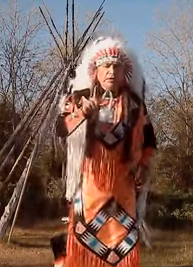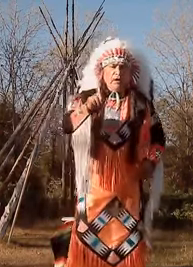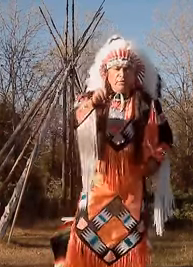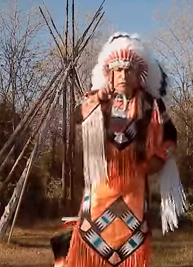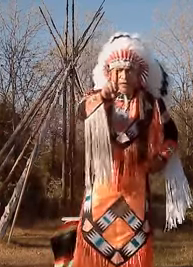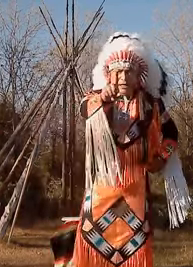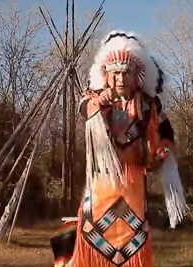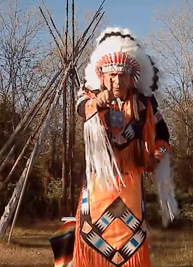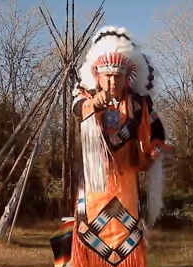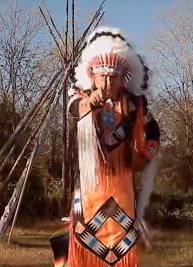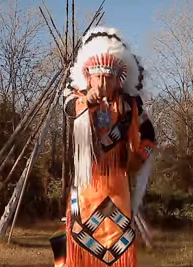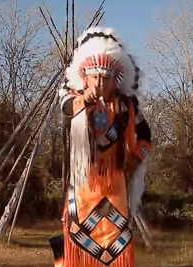sign for yes.